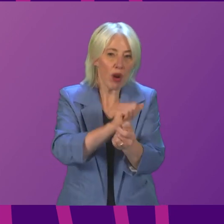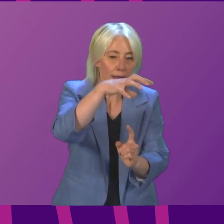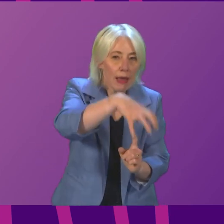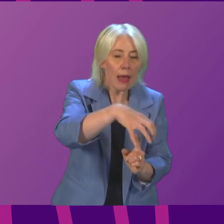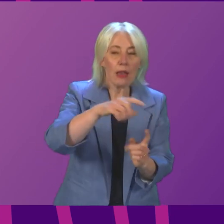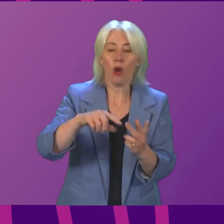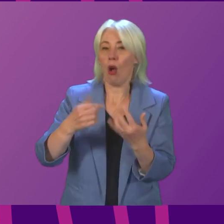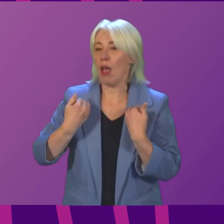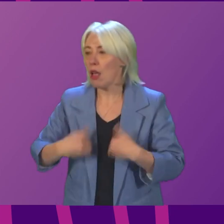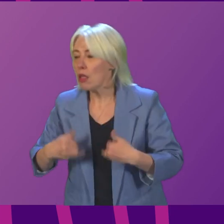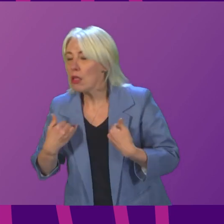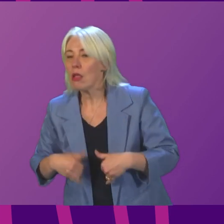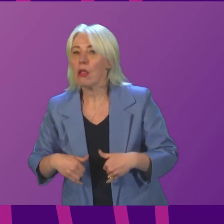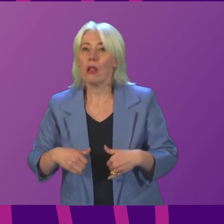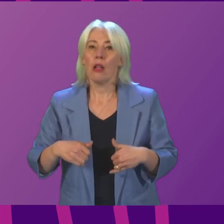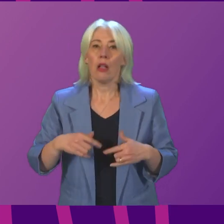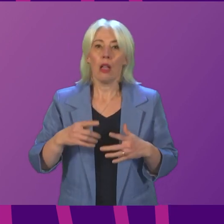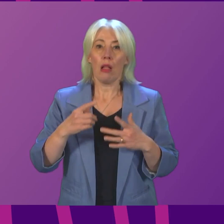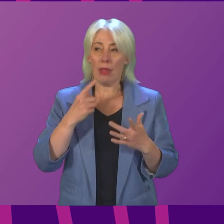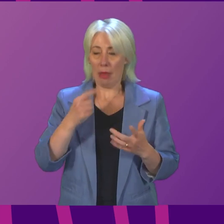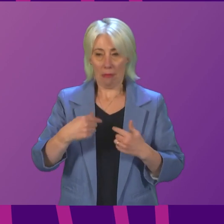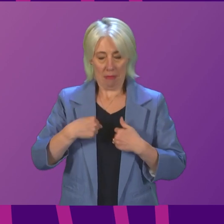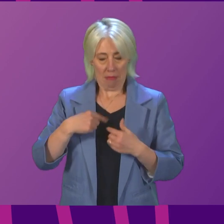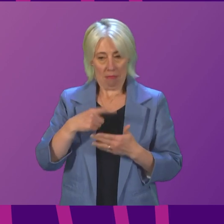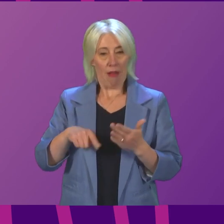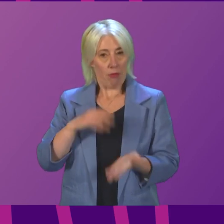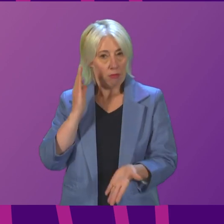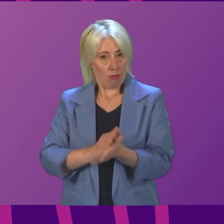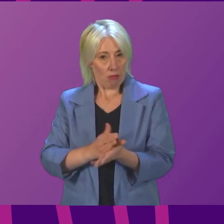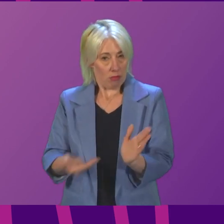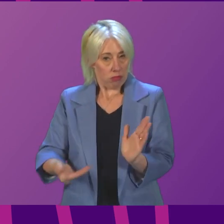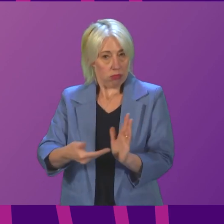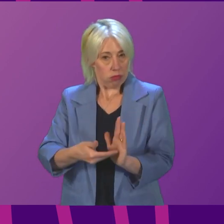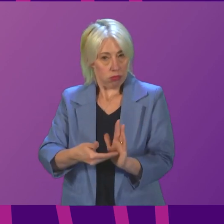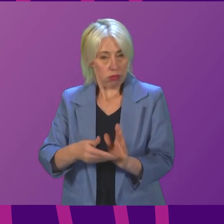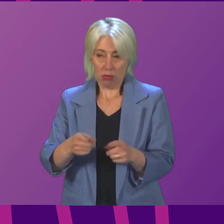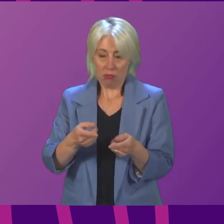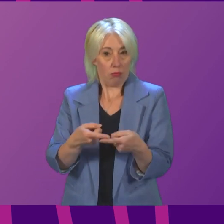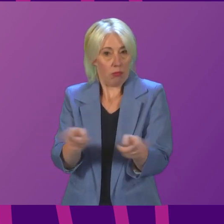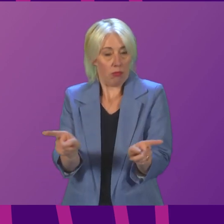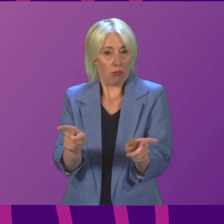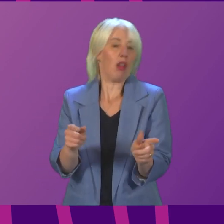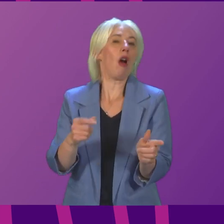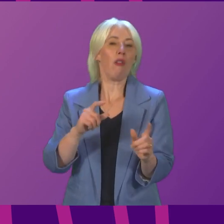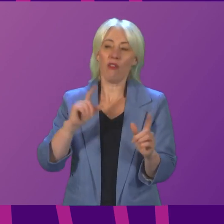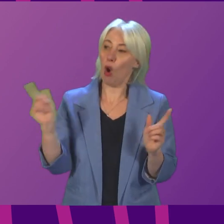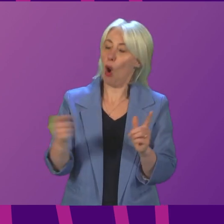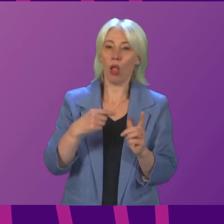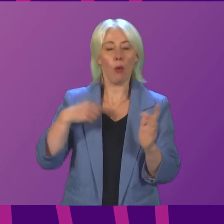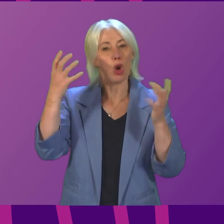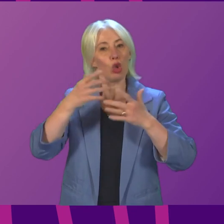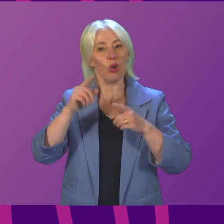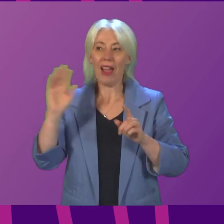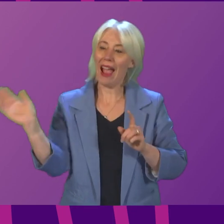despairing that their vote has a contribution to make. They too are the common concern of every human being